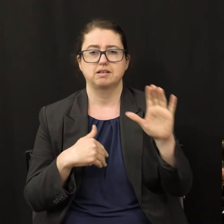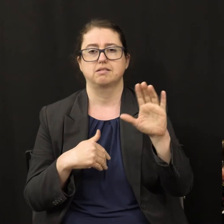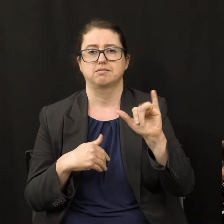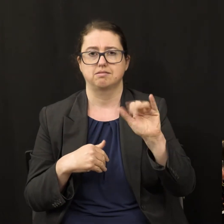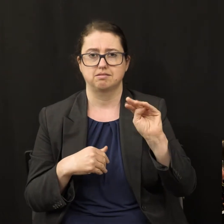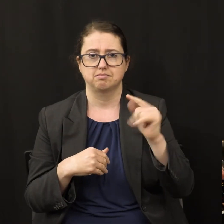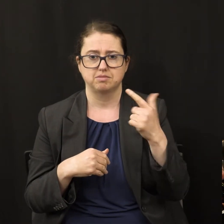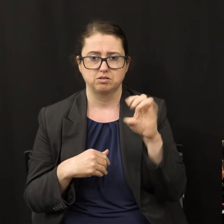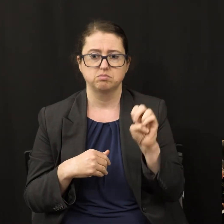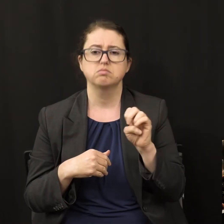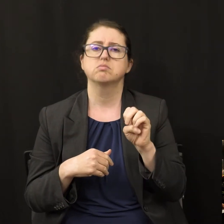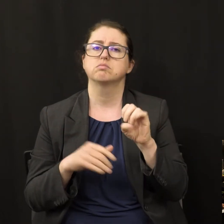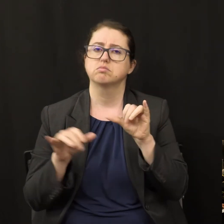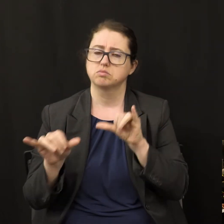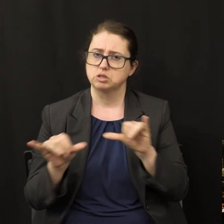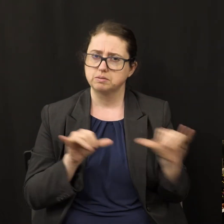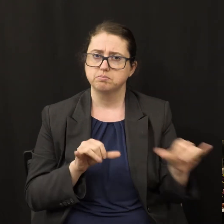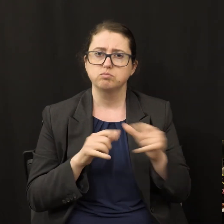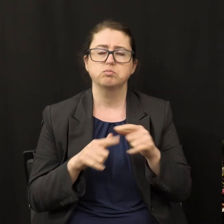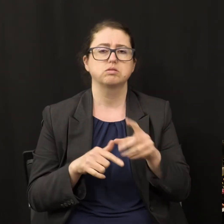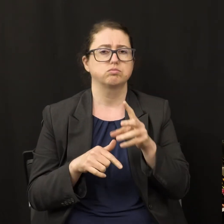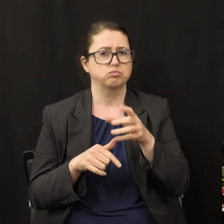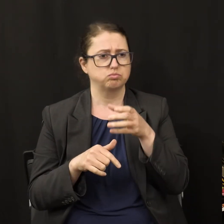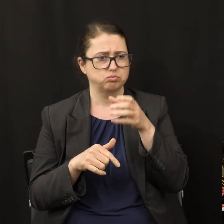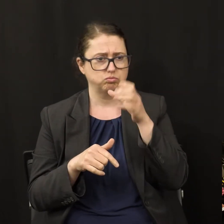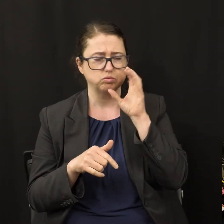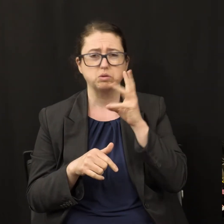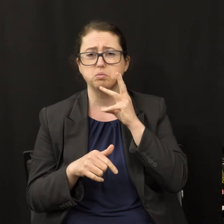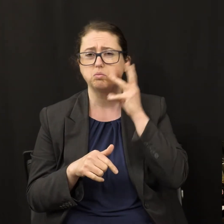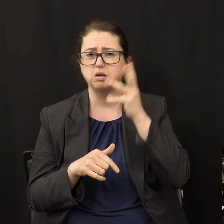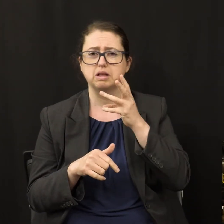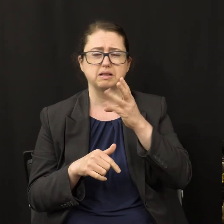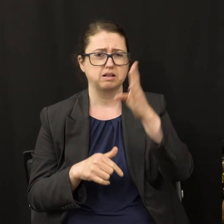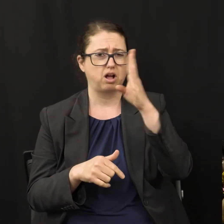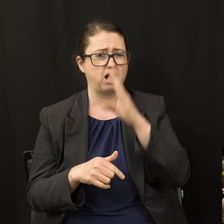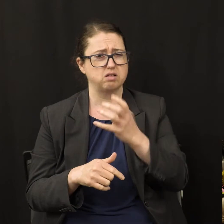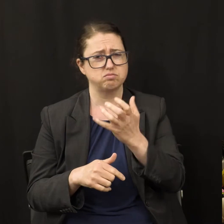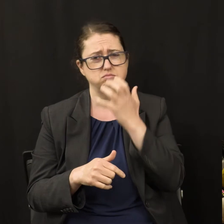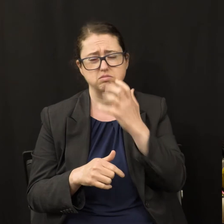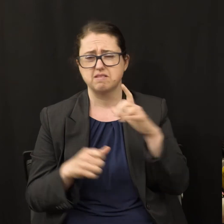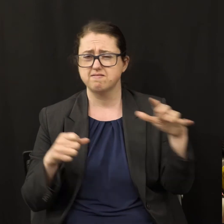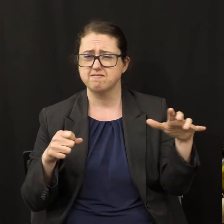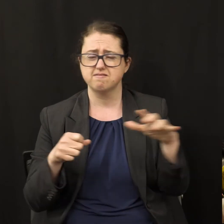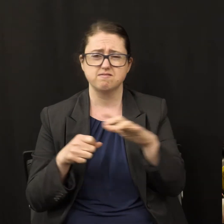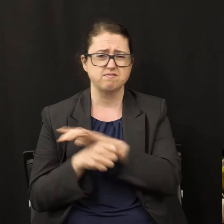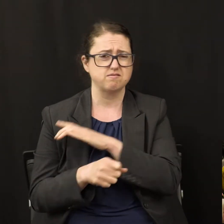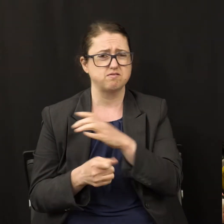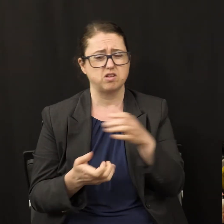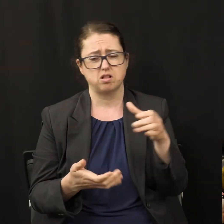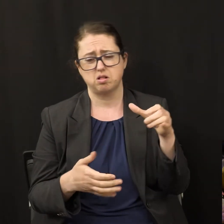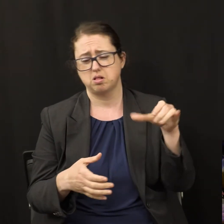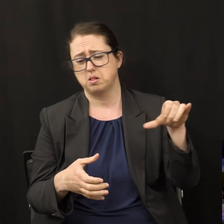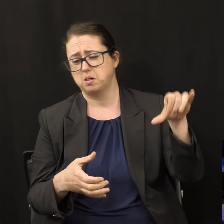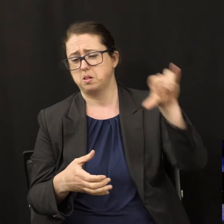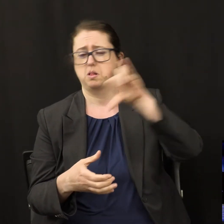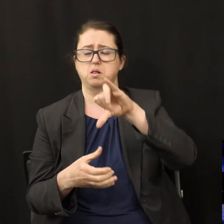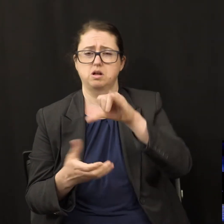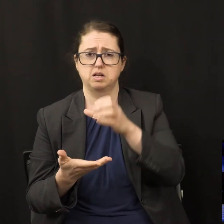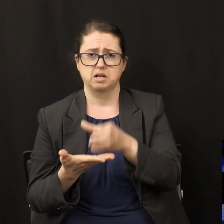wine of the wrath of God, which is poured out full strength into the cup of his indignation. He shall be